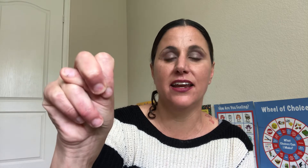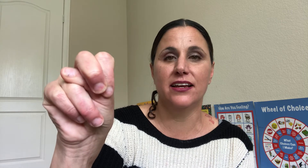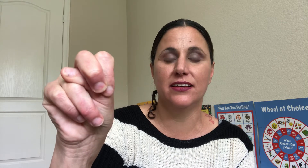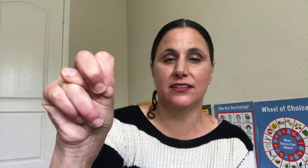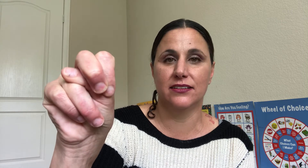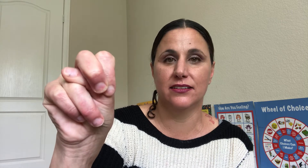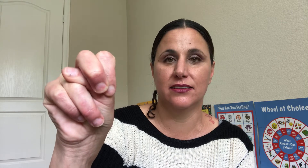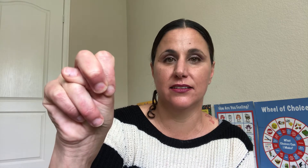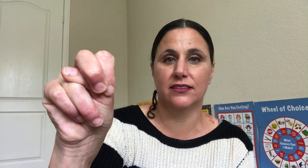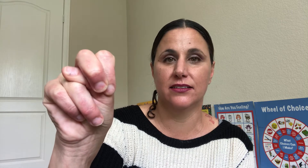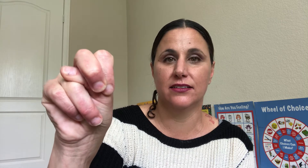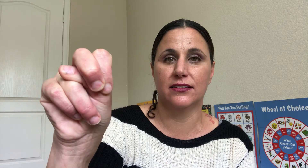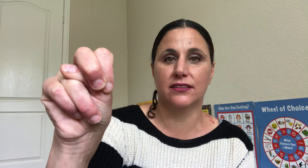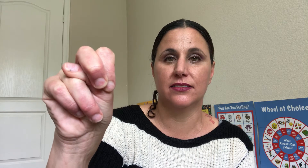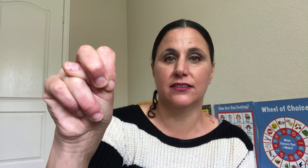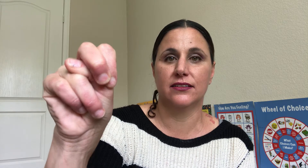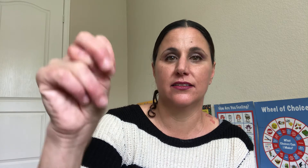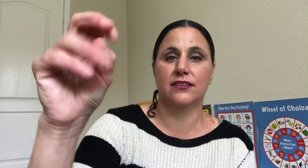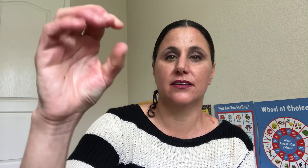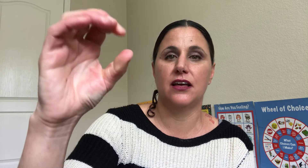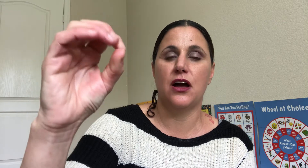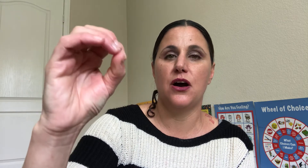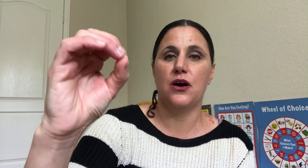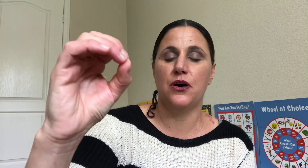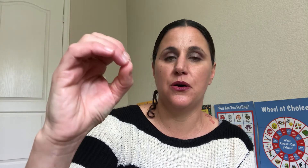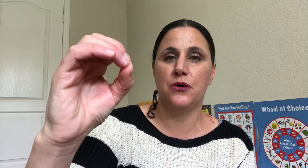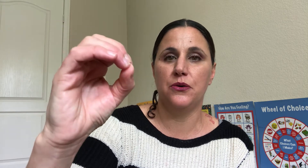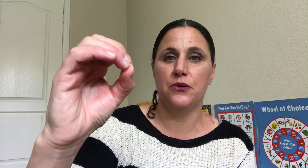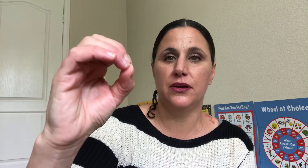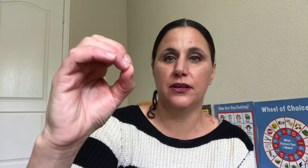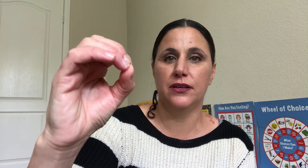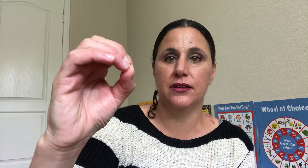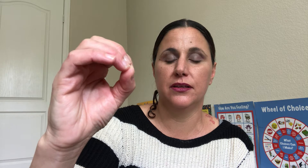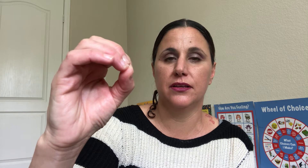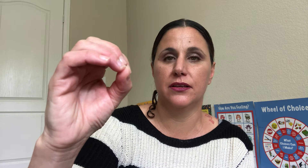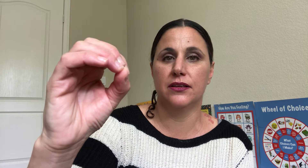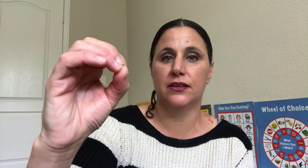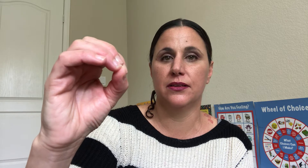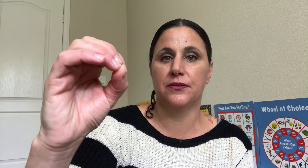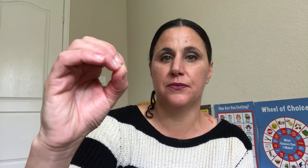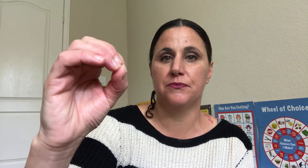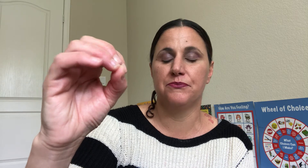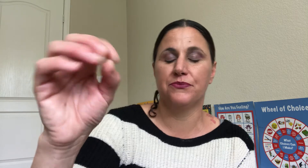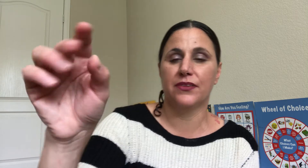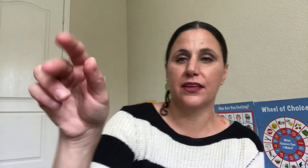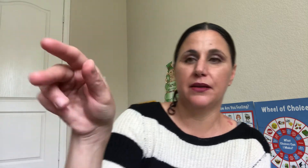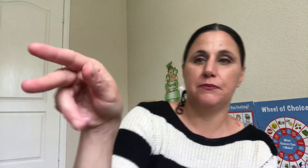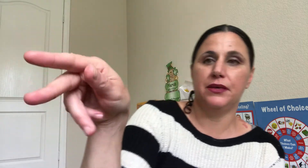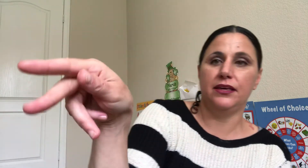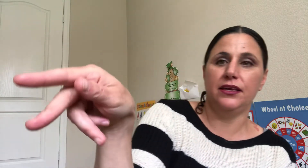O P